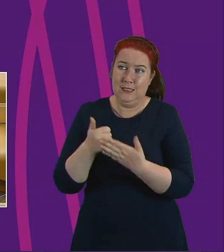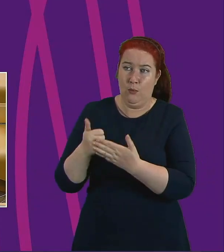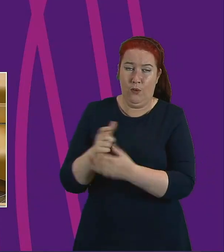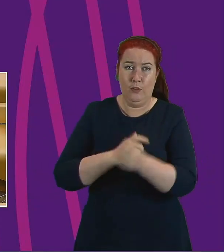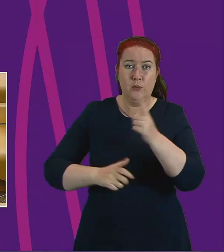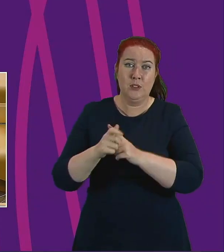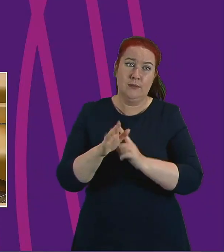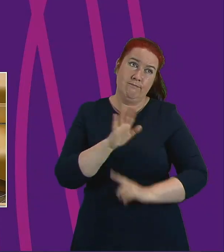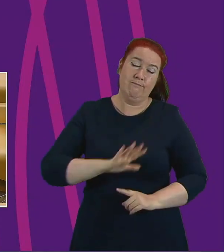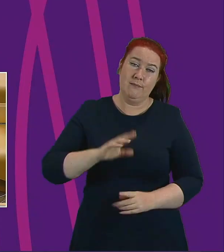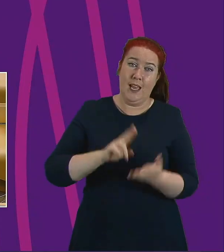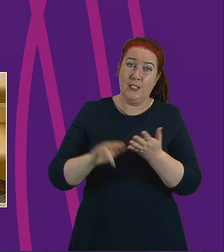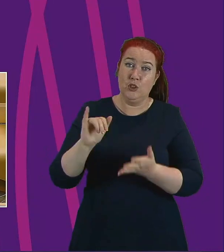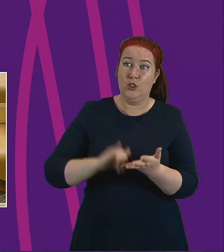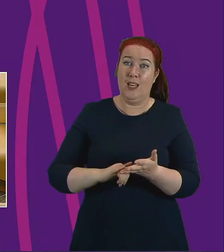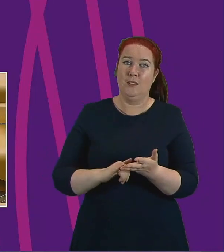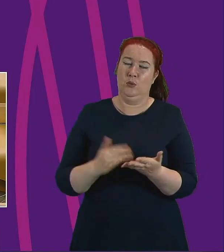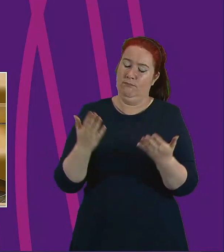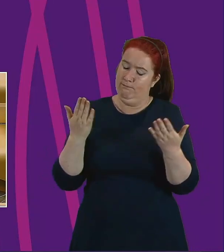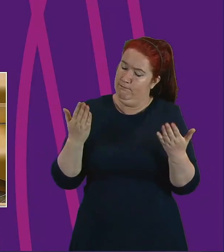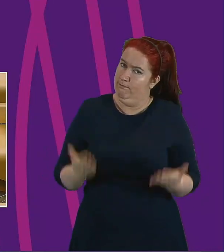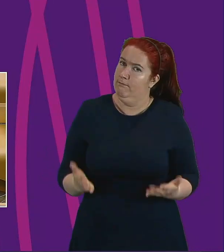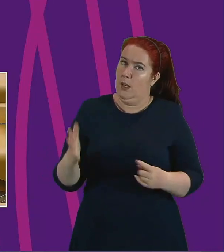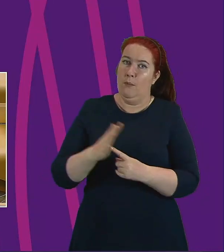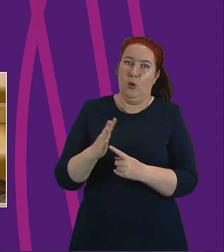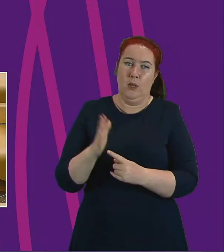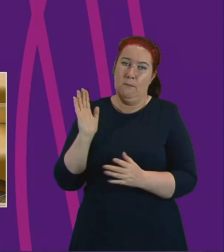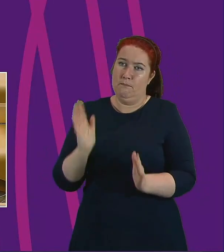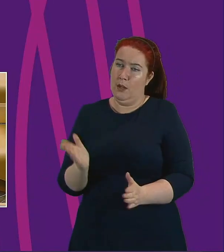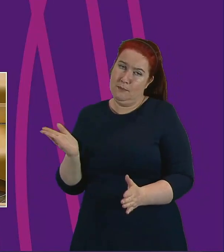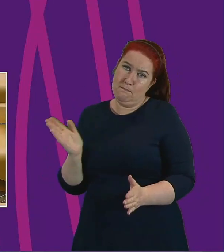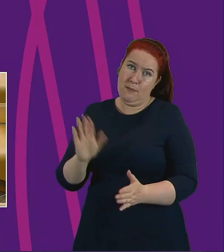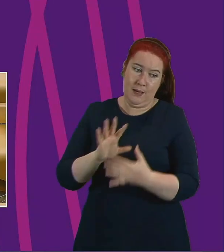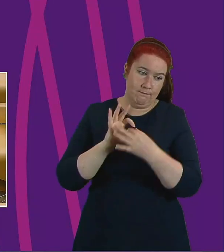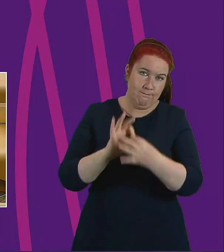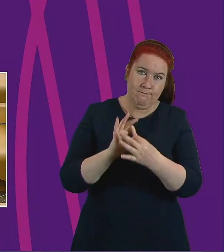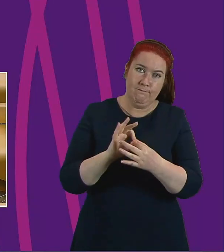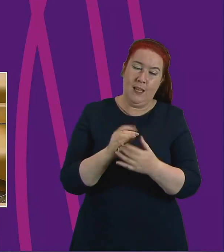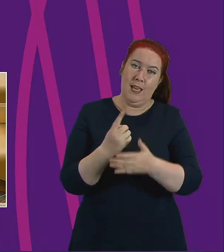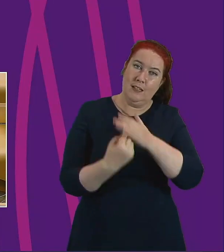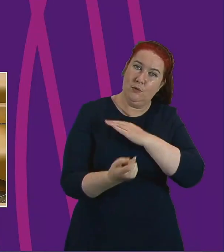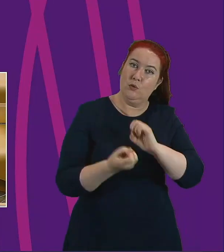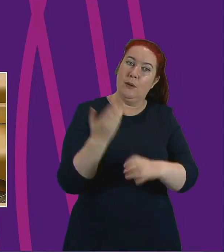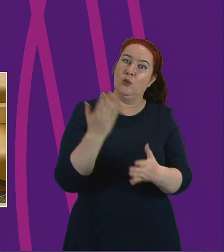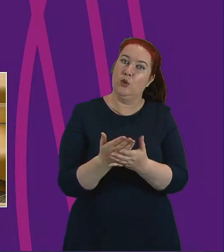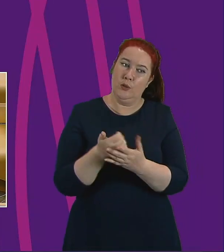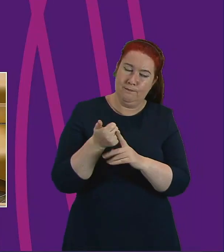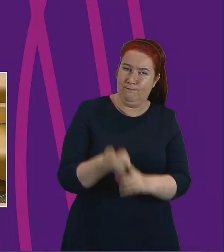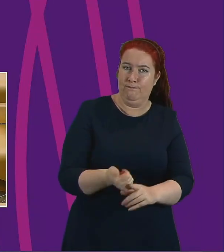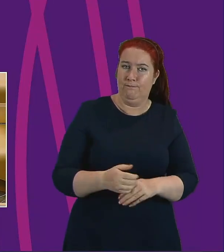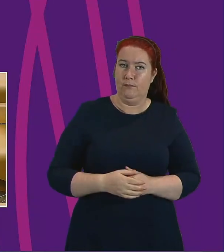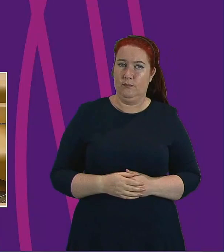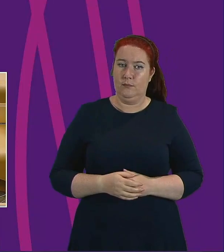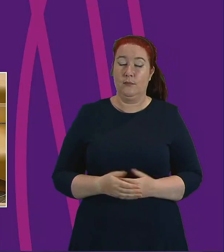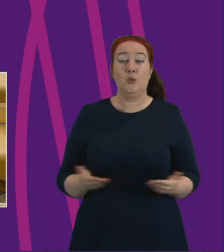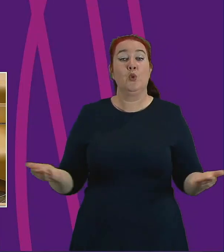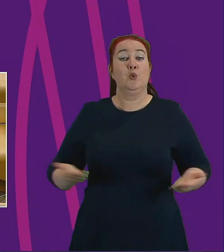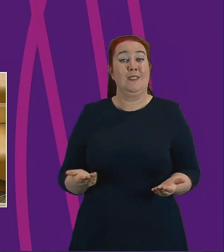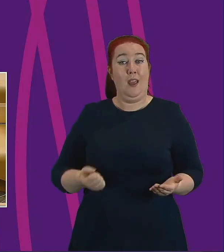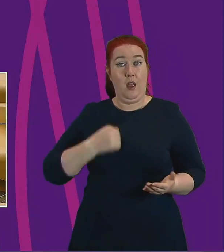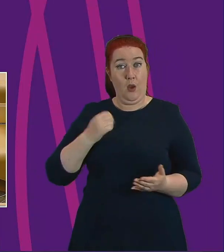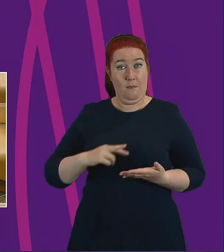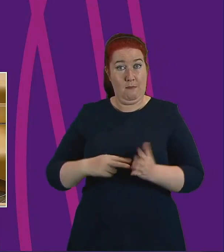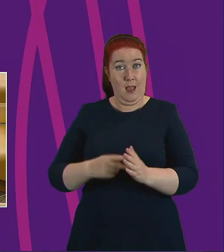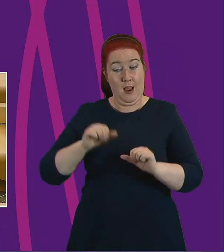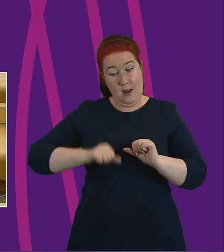NHS. So it's vitally important that we re-engage with these individuals to ensure that they get that support. And the steps that we're taking today are very